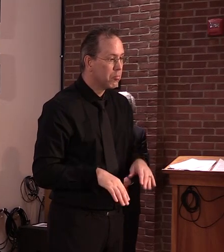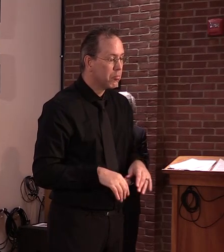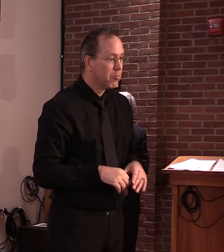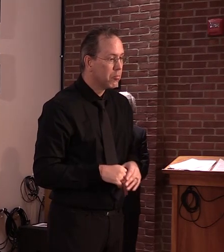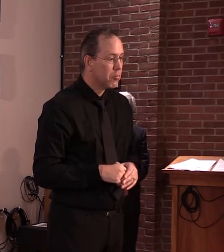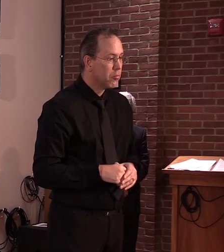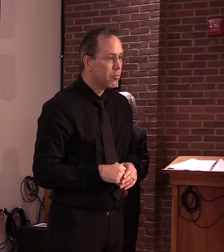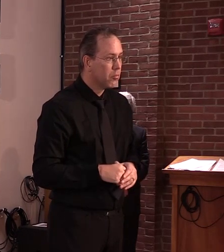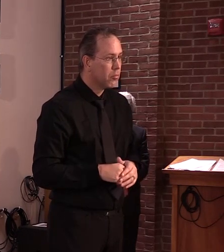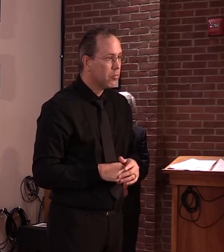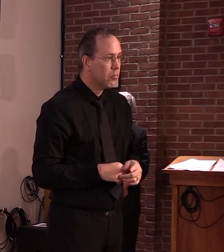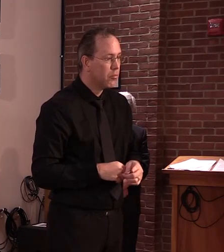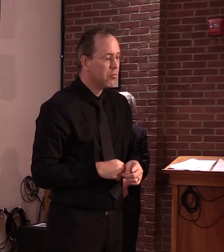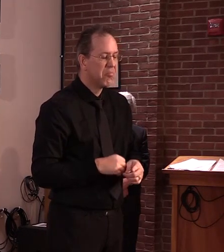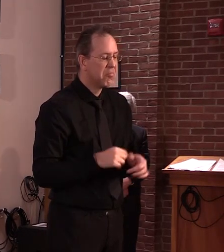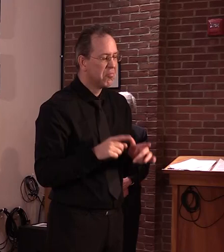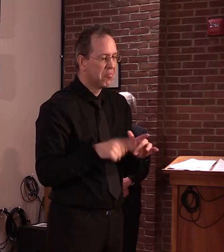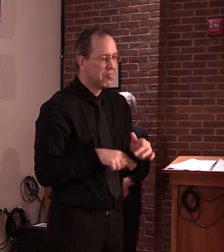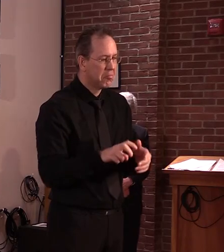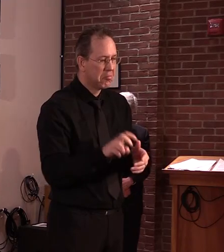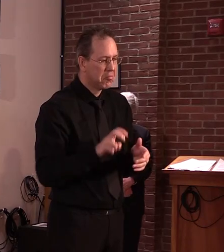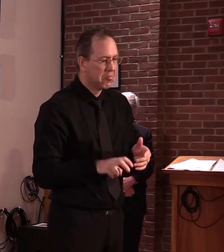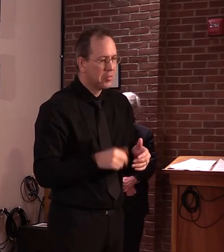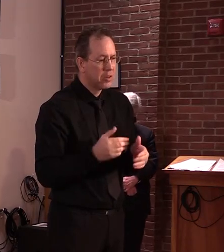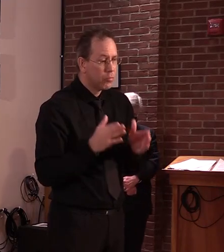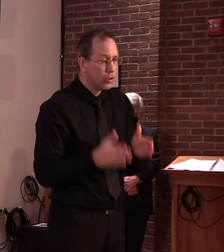Okay, we'll go to Shawn at the Chester Telegraph.